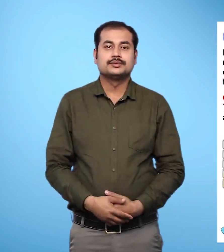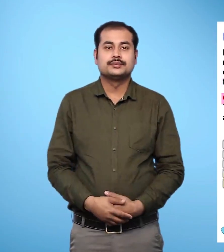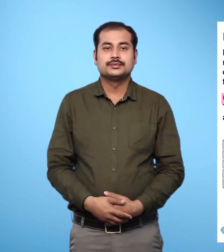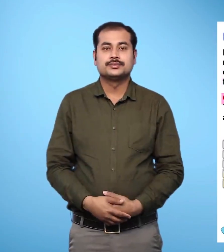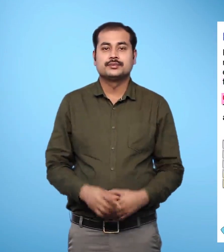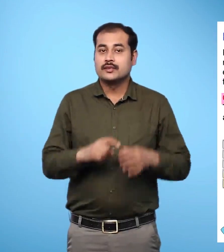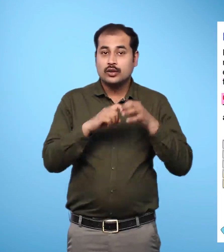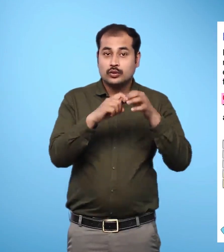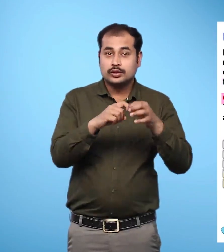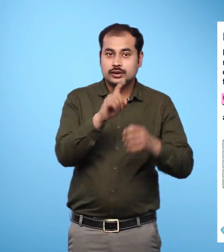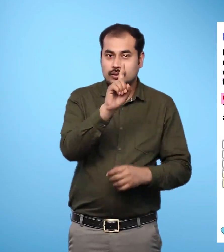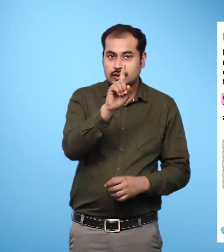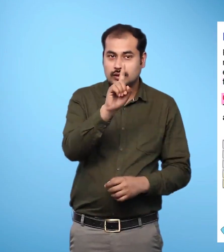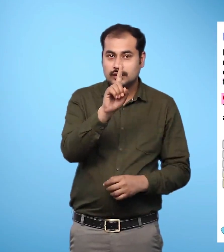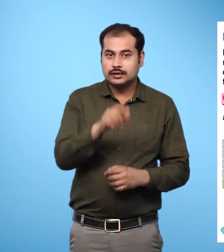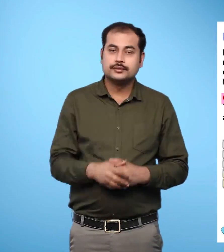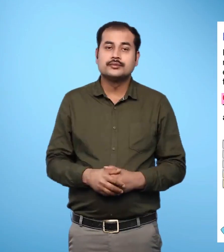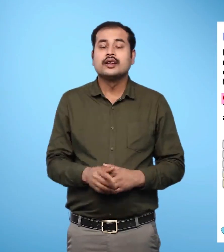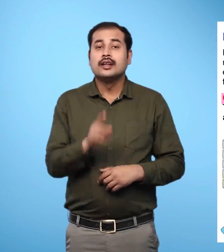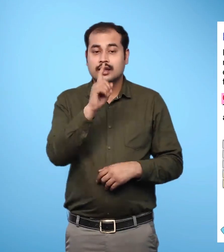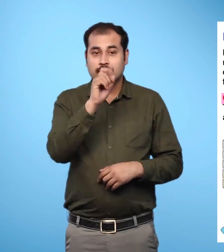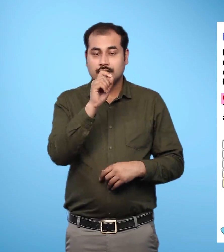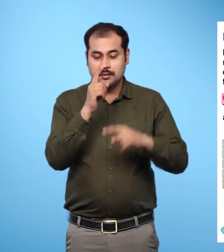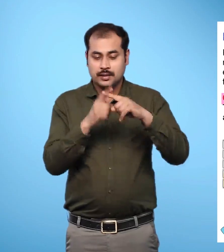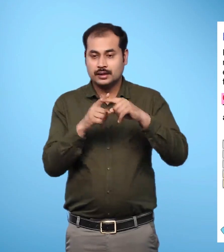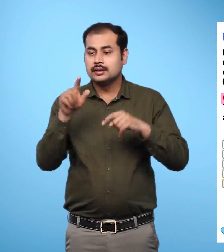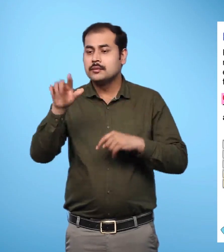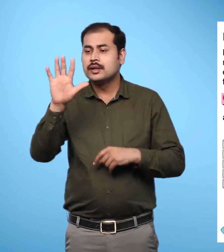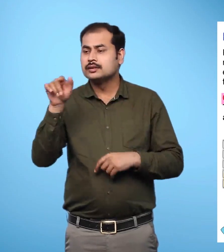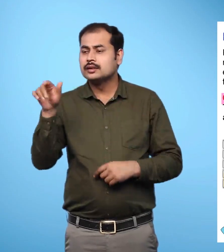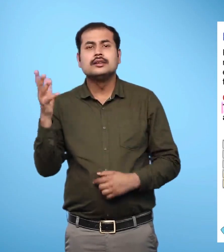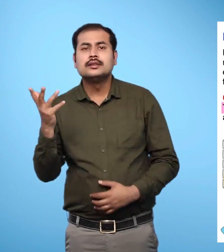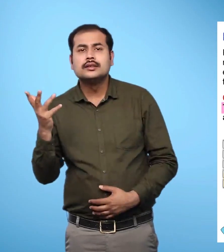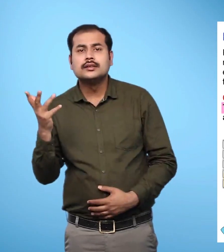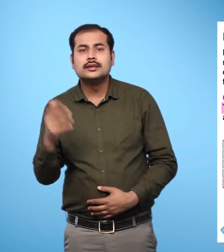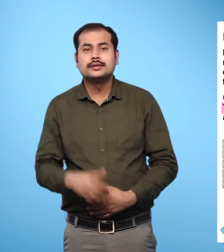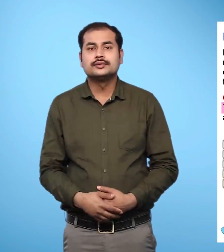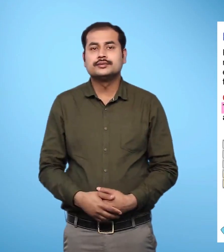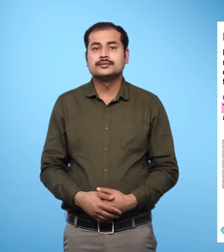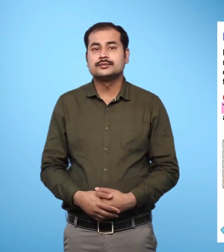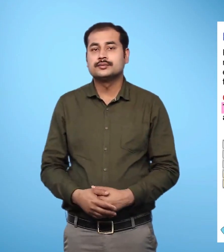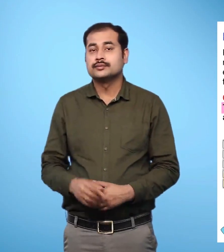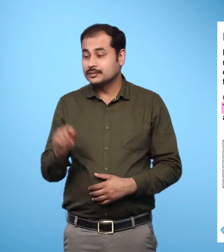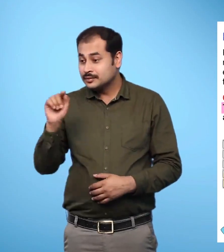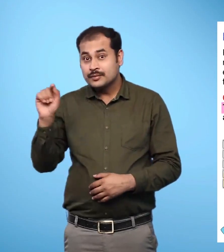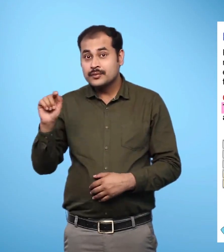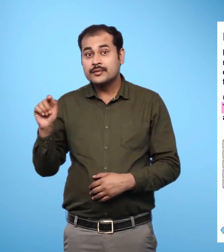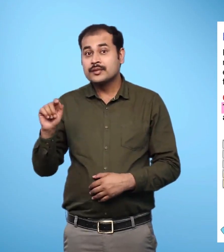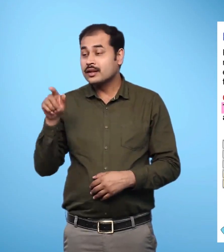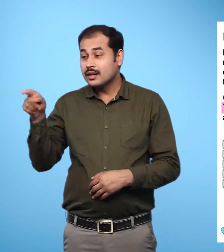Question 1 What is 10 plus 5? This question is solved as an example